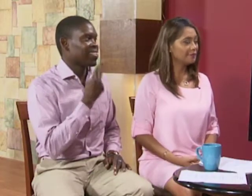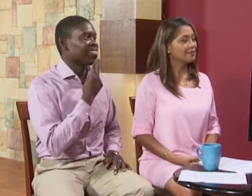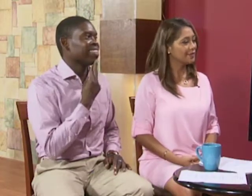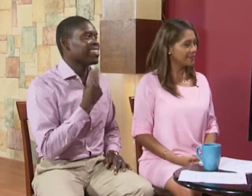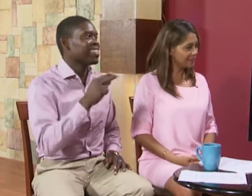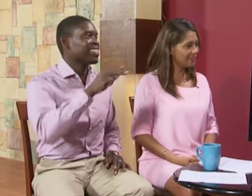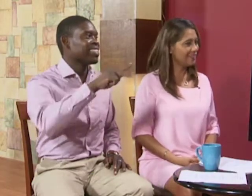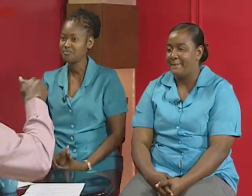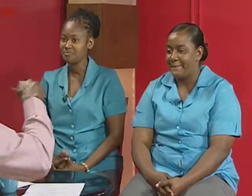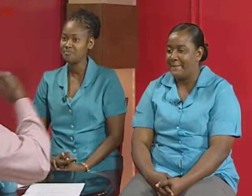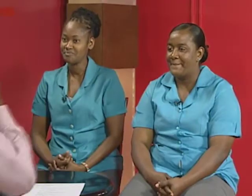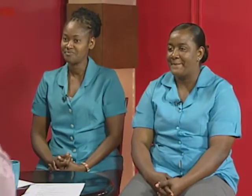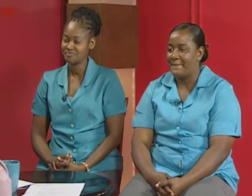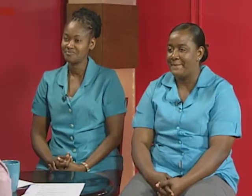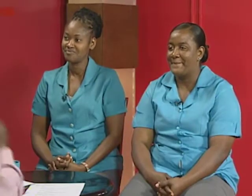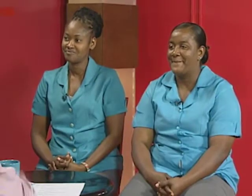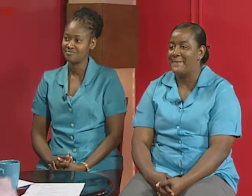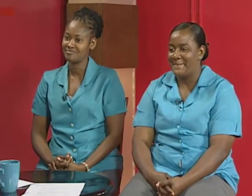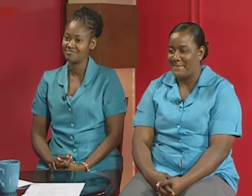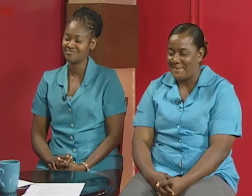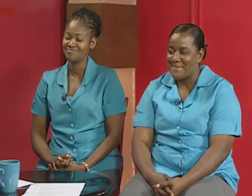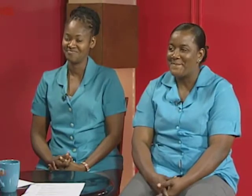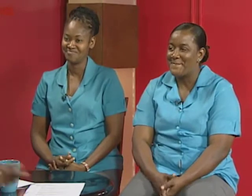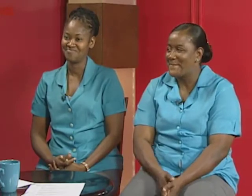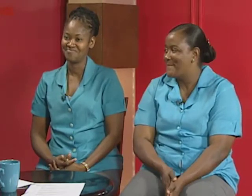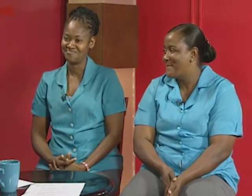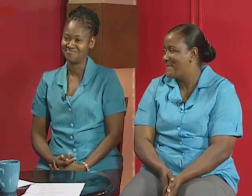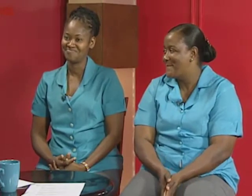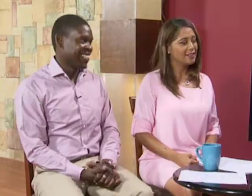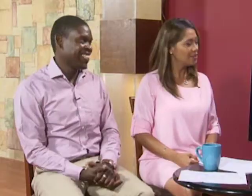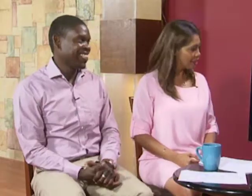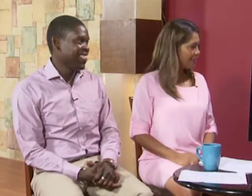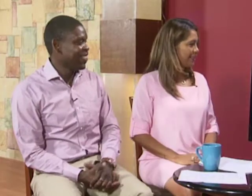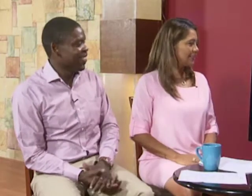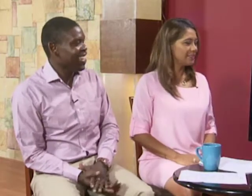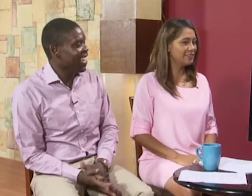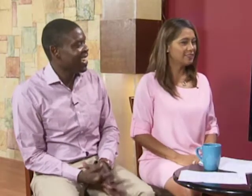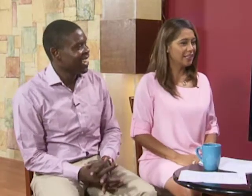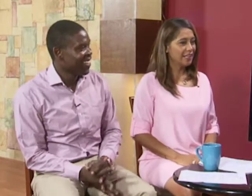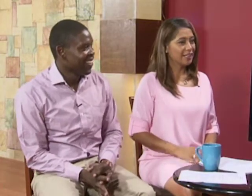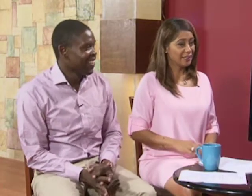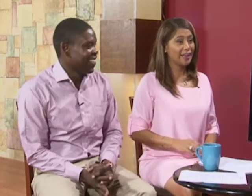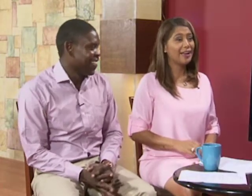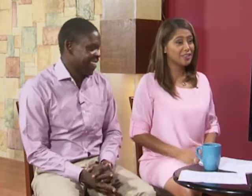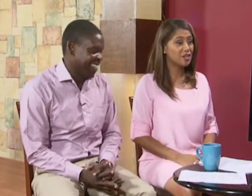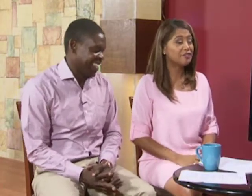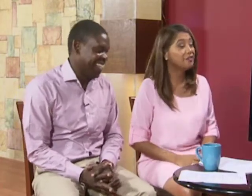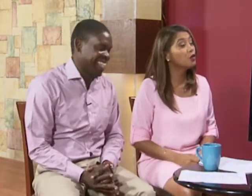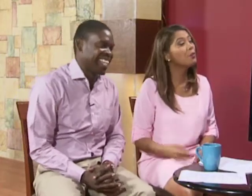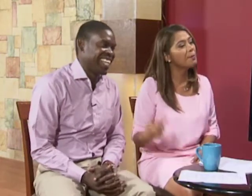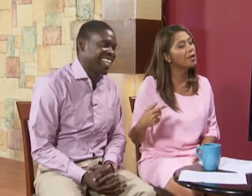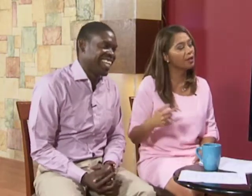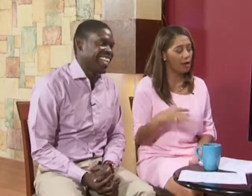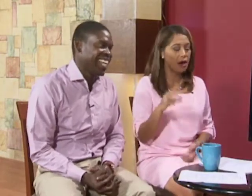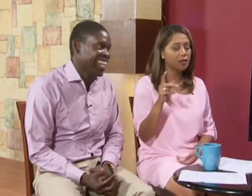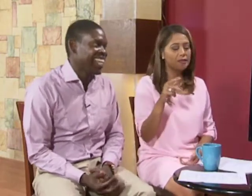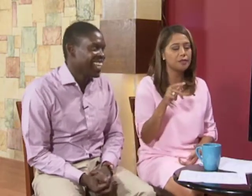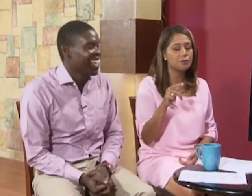okay okay my gosh all right kind of if you remember all of them